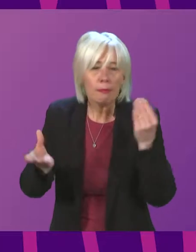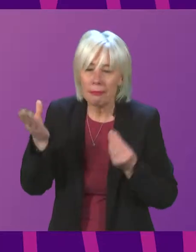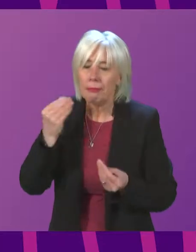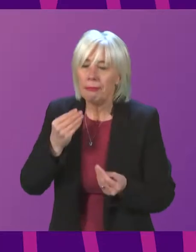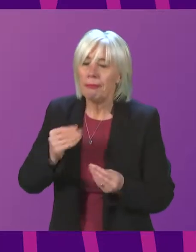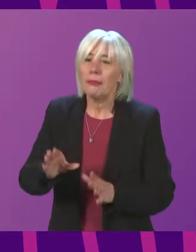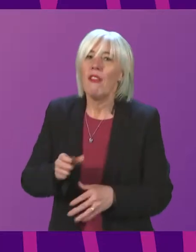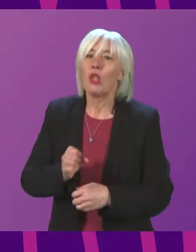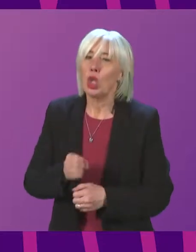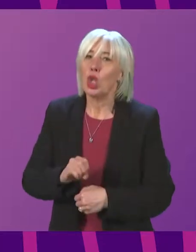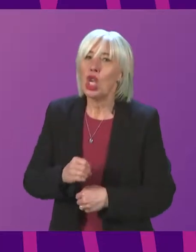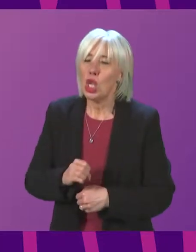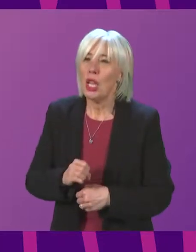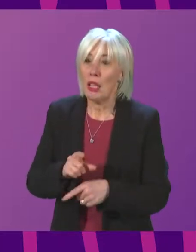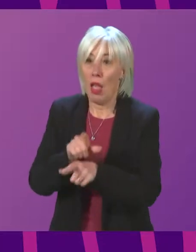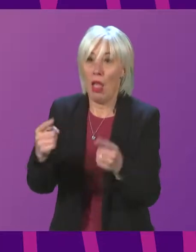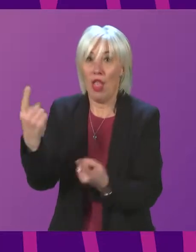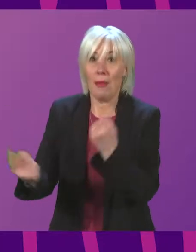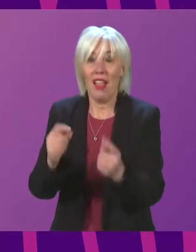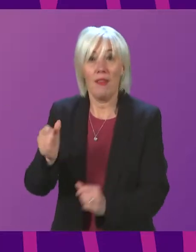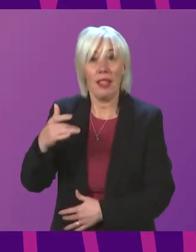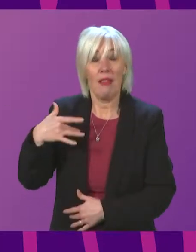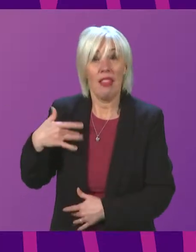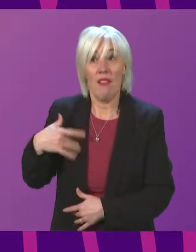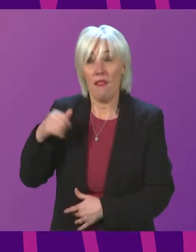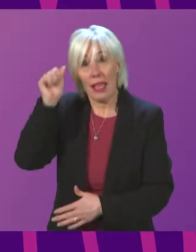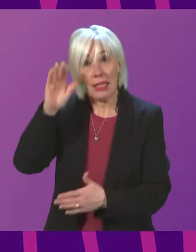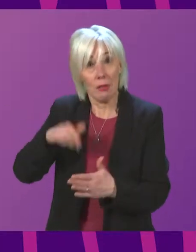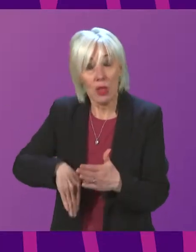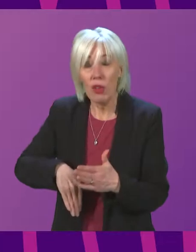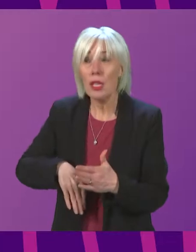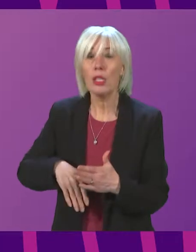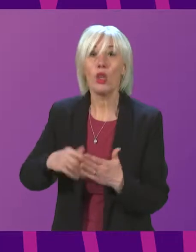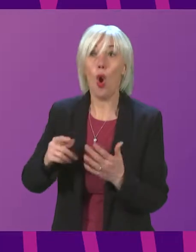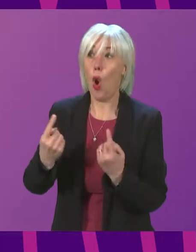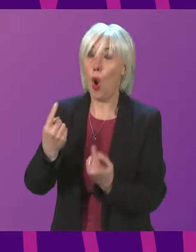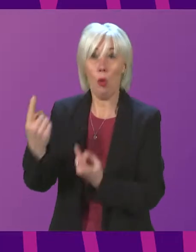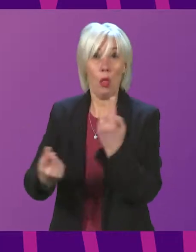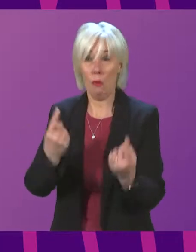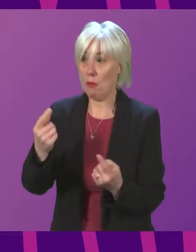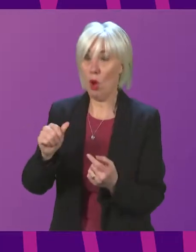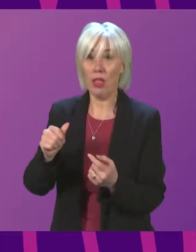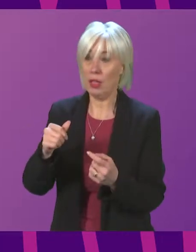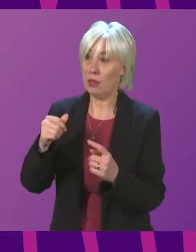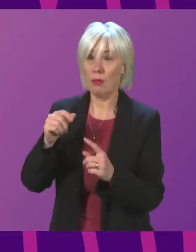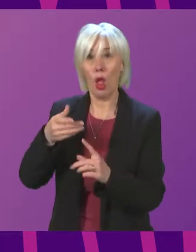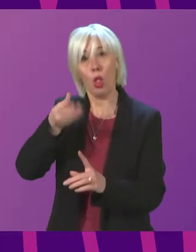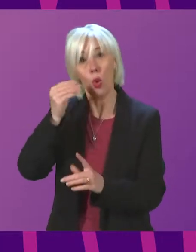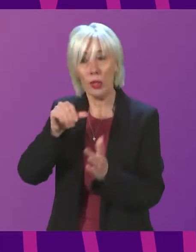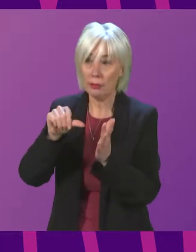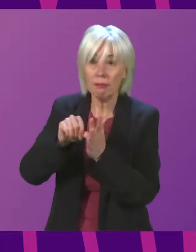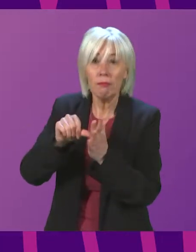to folks with lived experience and people actively involved in the learning disabled and autism communities.